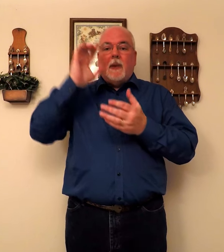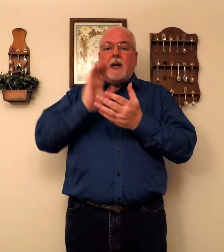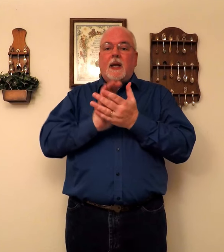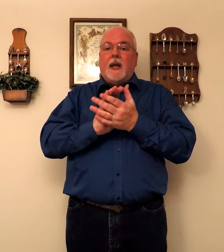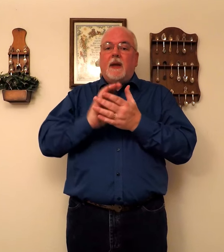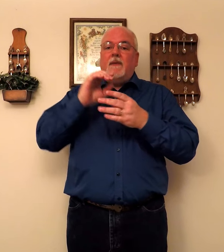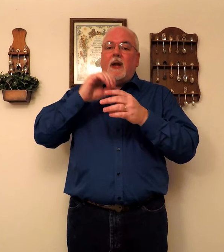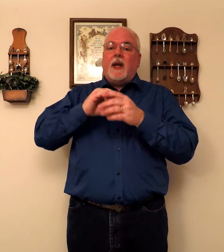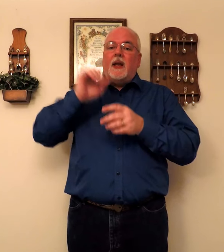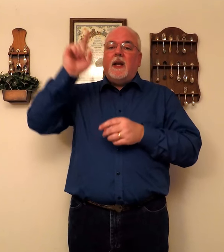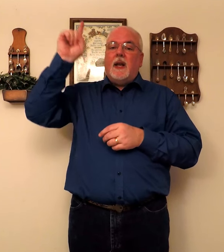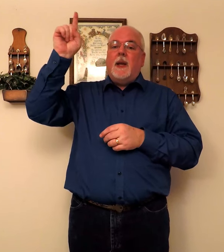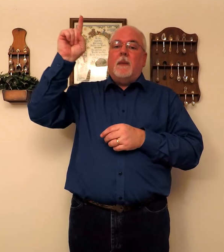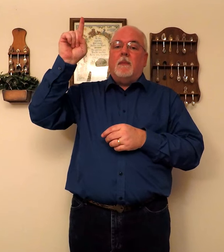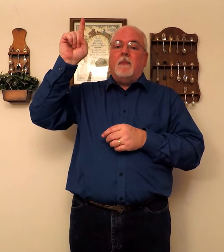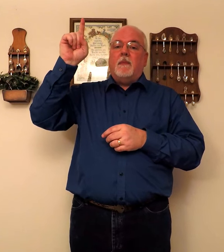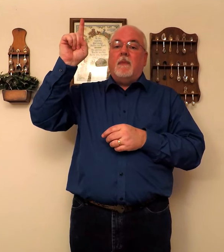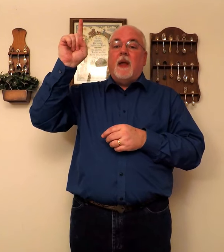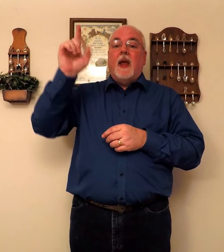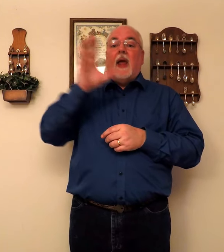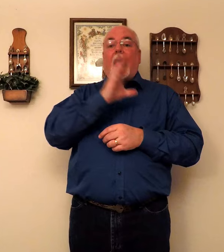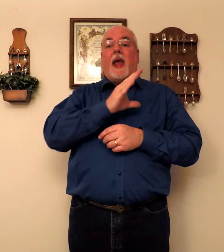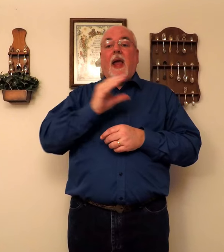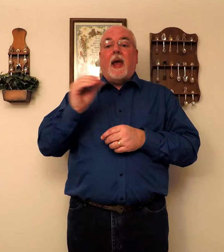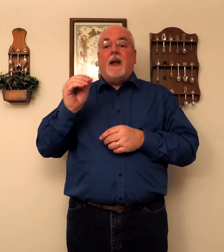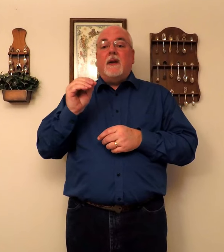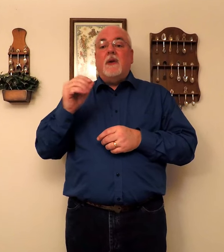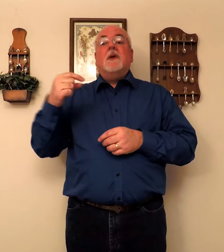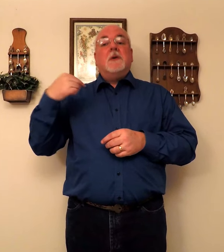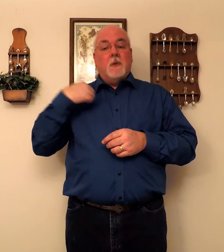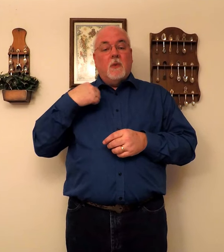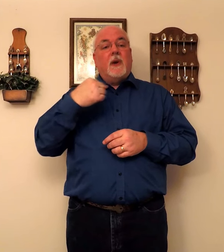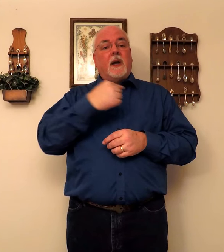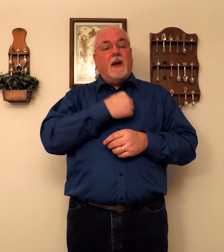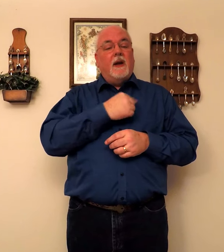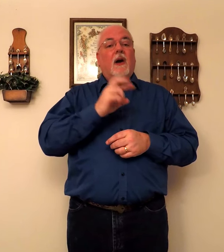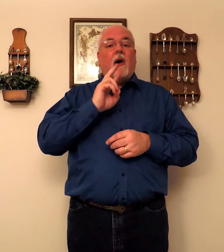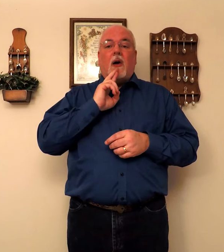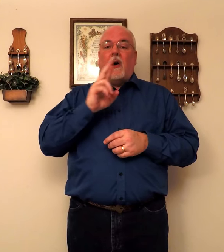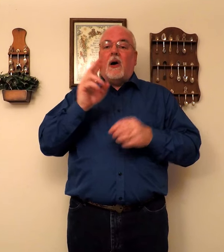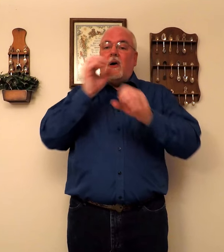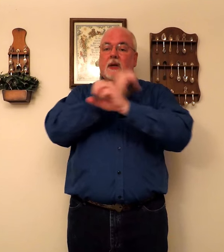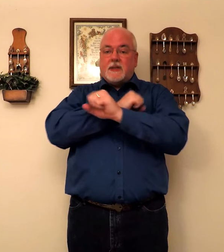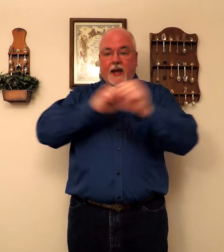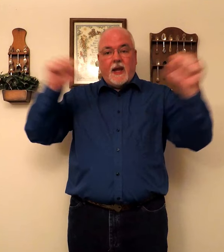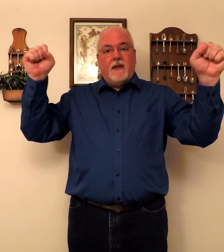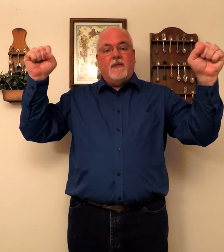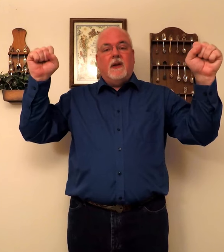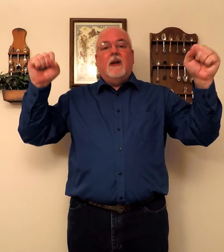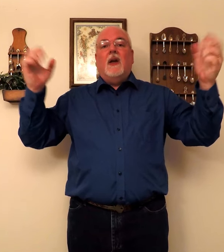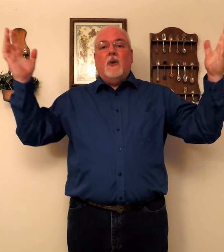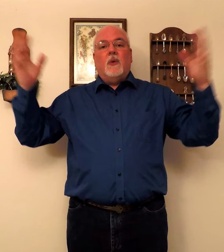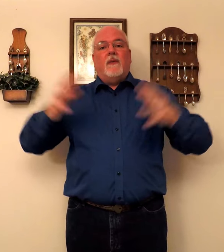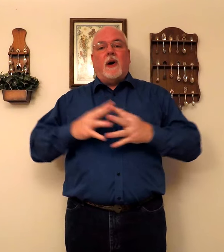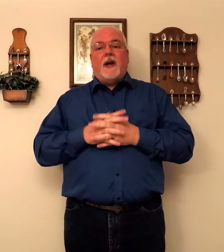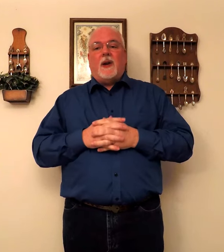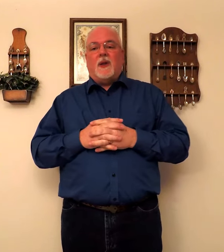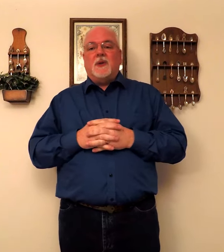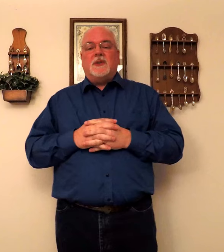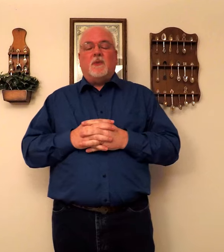Believe. In him. And. We. Are. Saved. We. We've already got all those